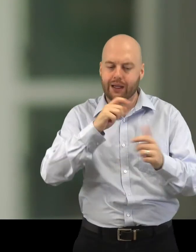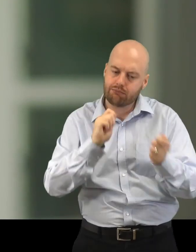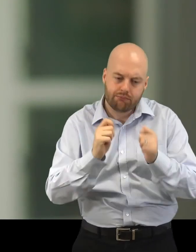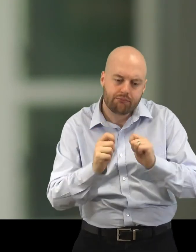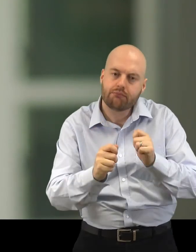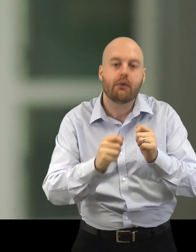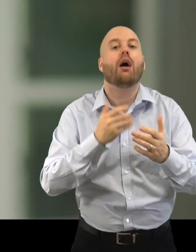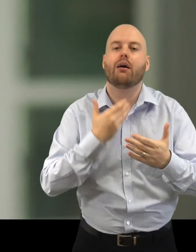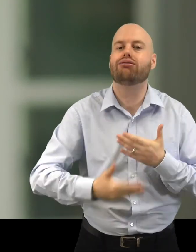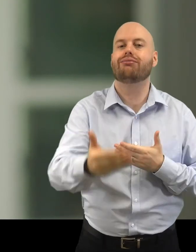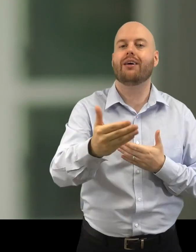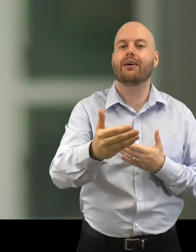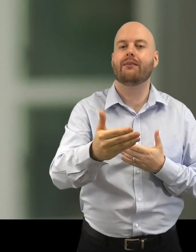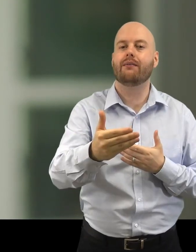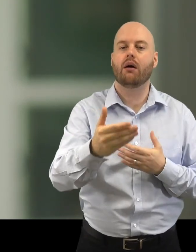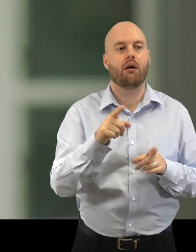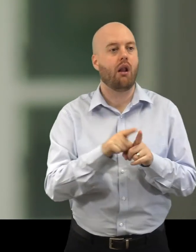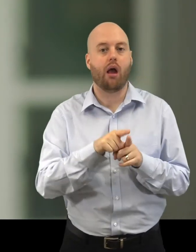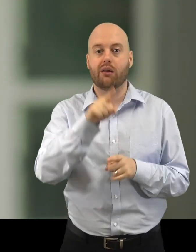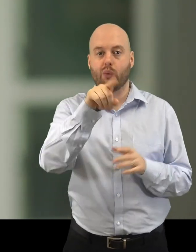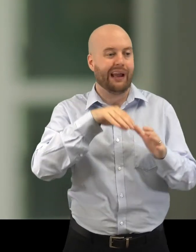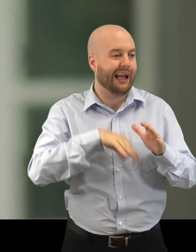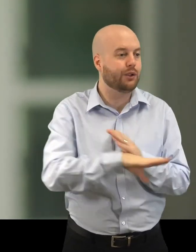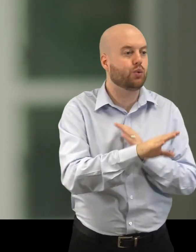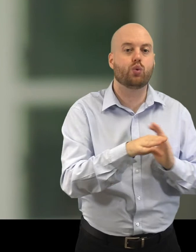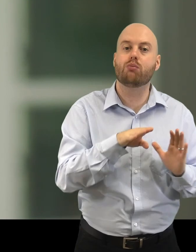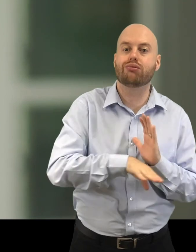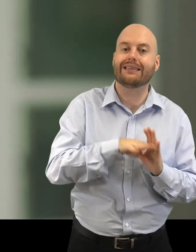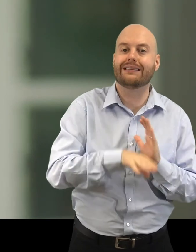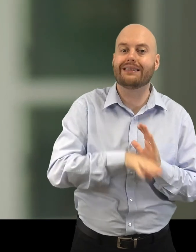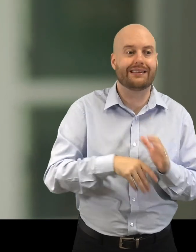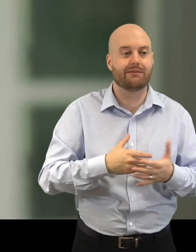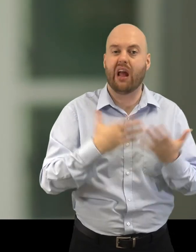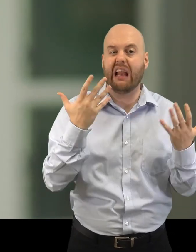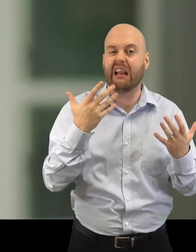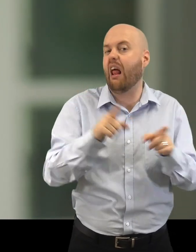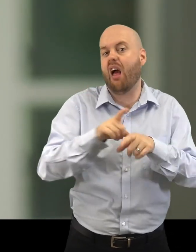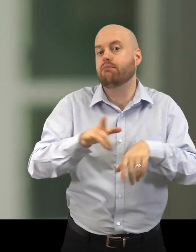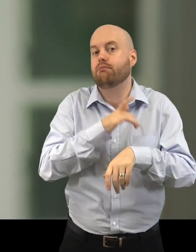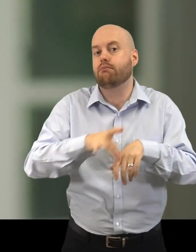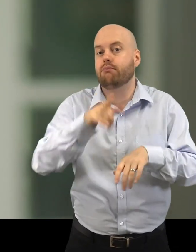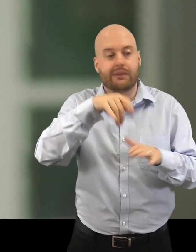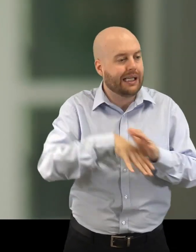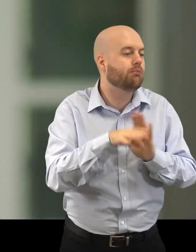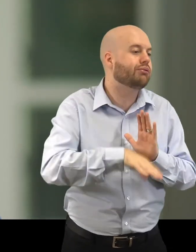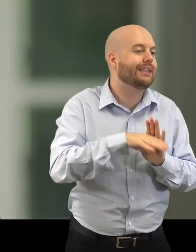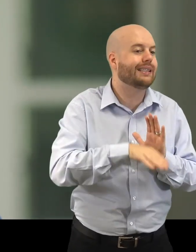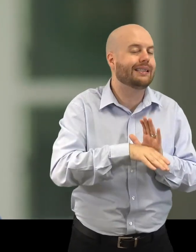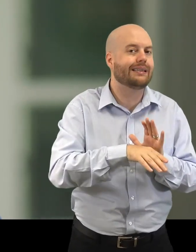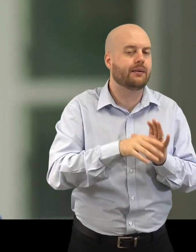forth. And you have only to be in a rehearsal process for any of the arts to understand that